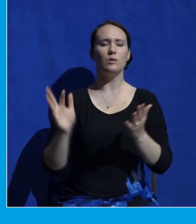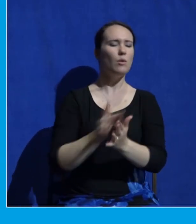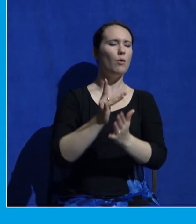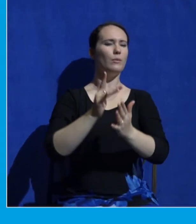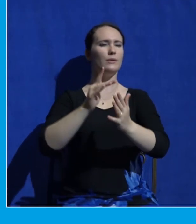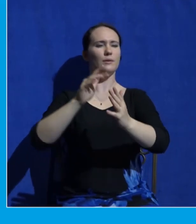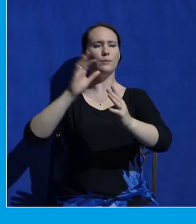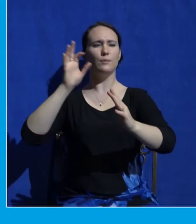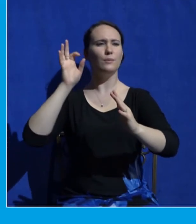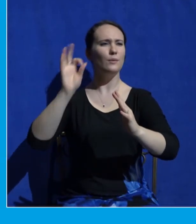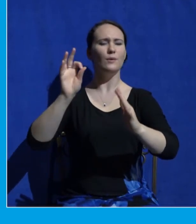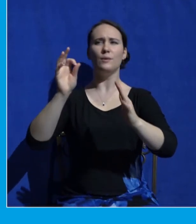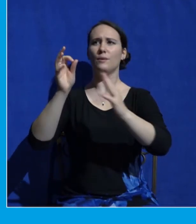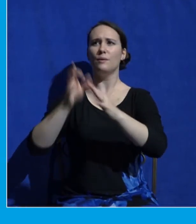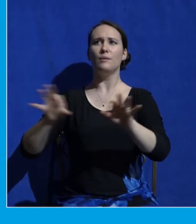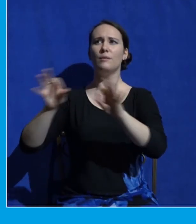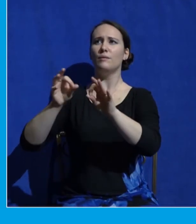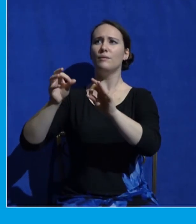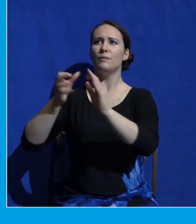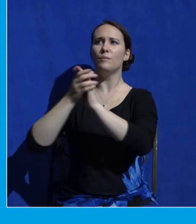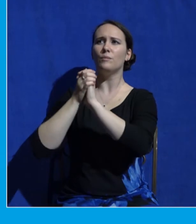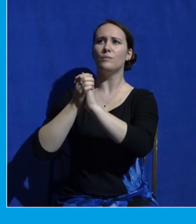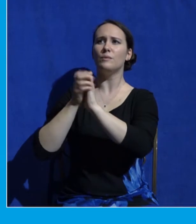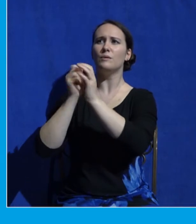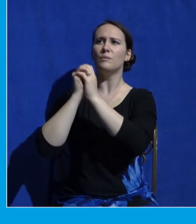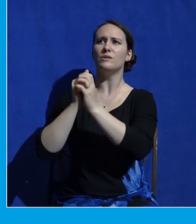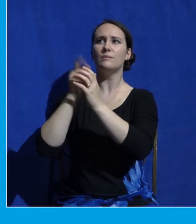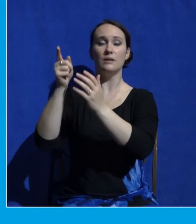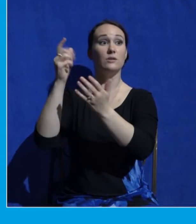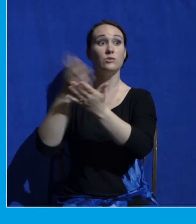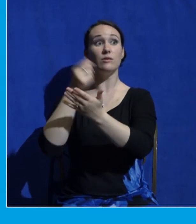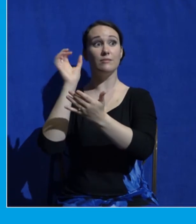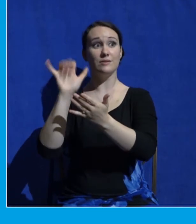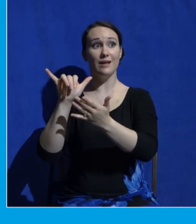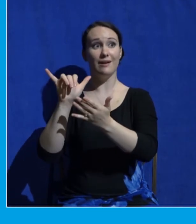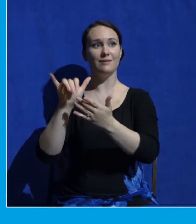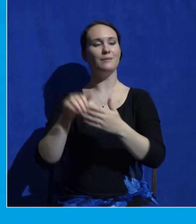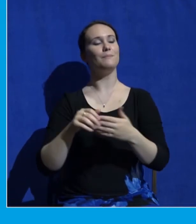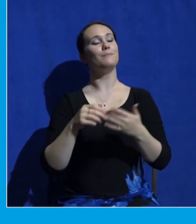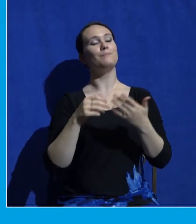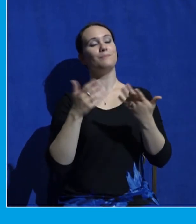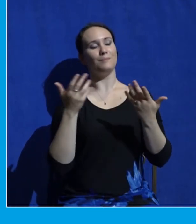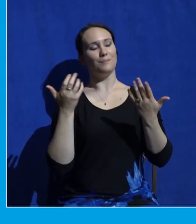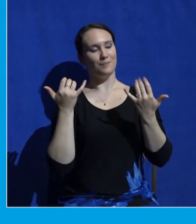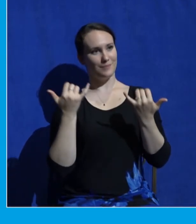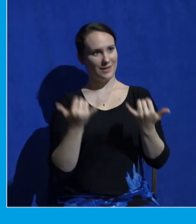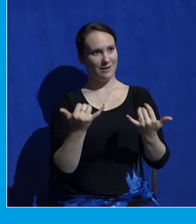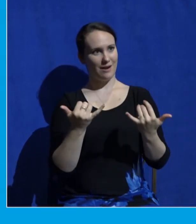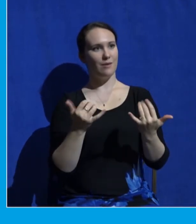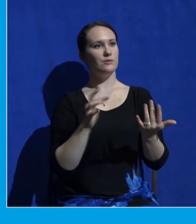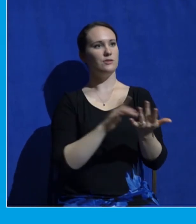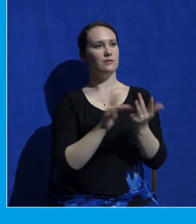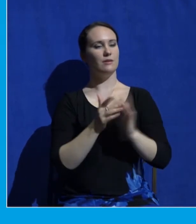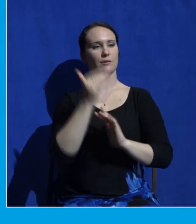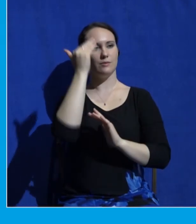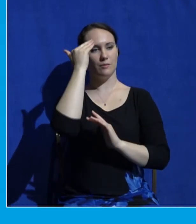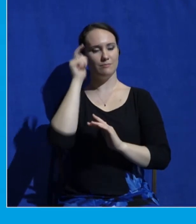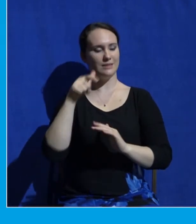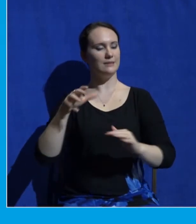moment, this scene is over, and Jesus is walking down these mountains with his disciples on a road that will lead to suffering and a cross to die